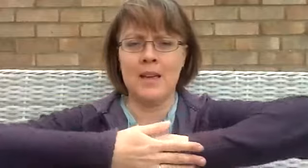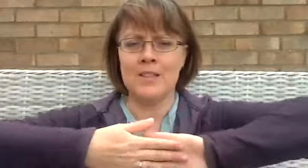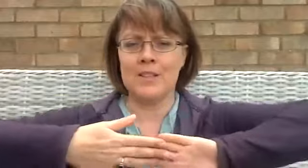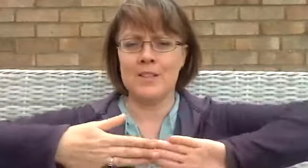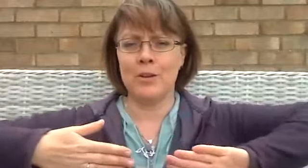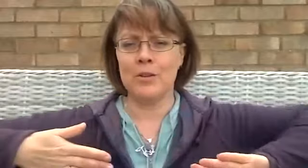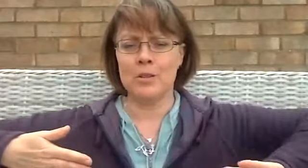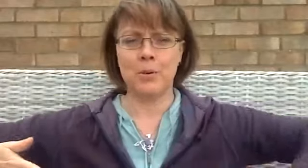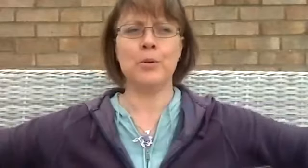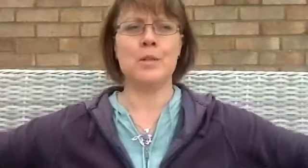Just know that you're supported.